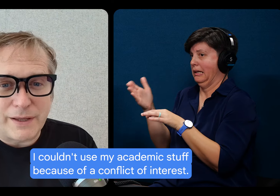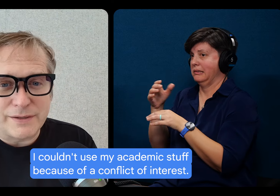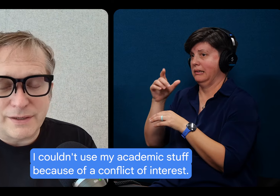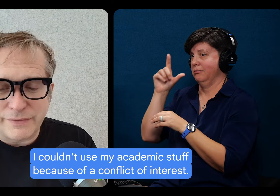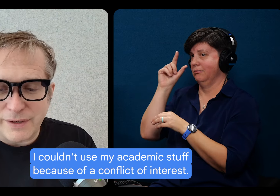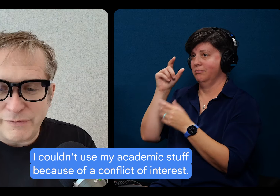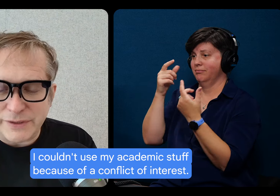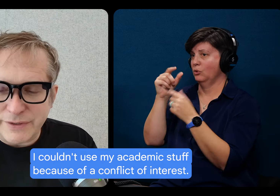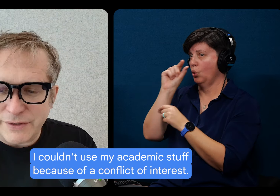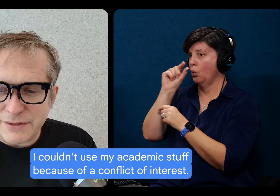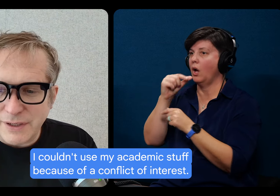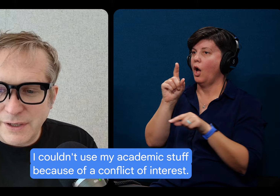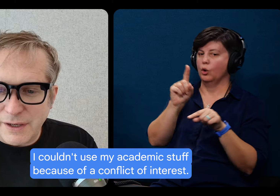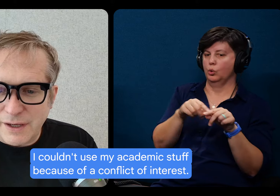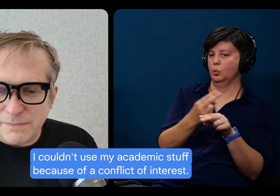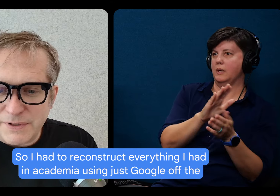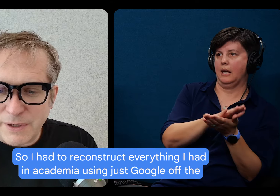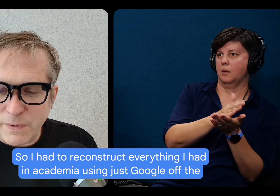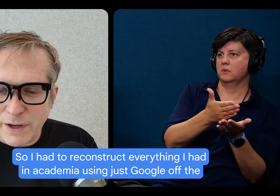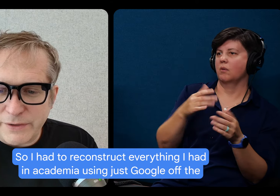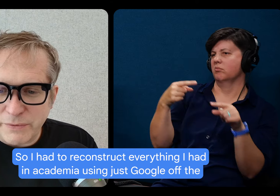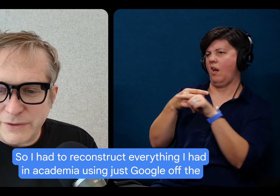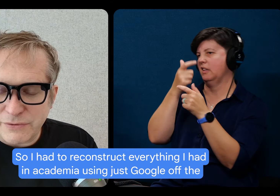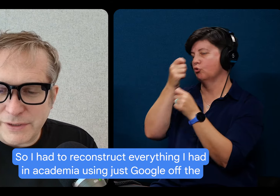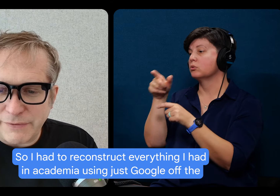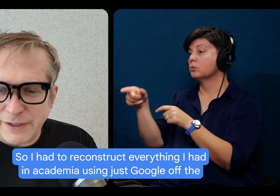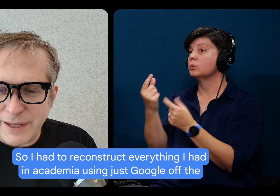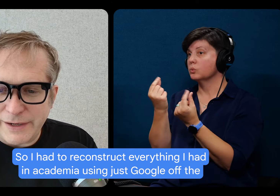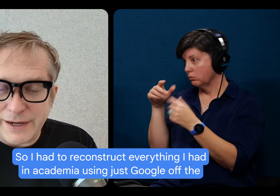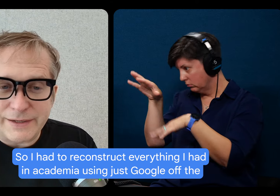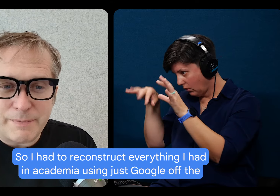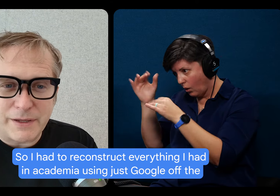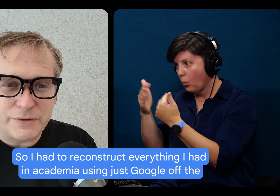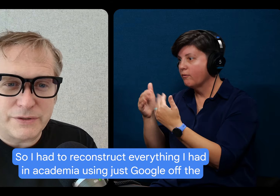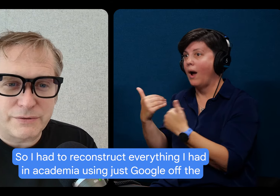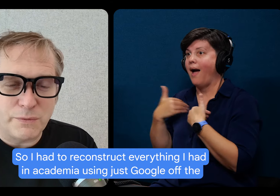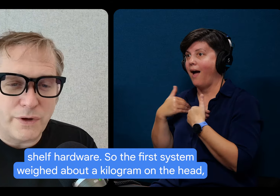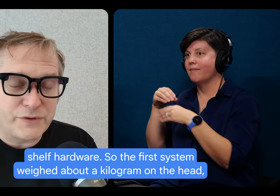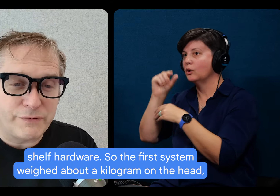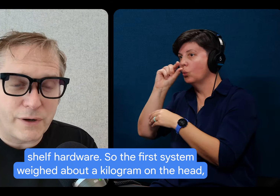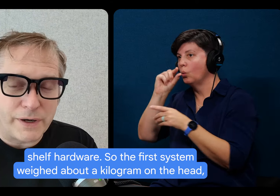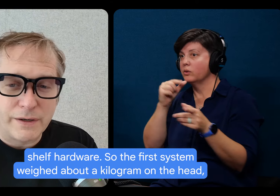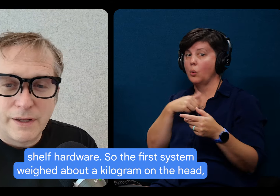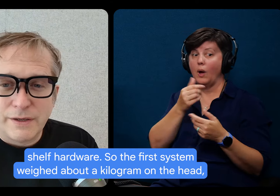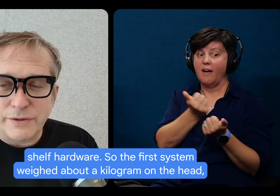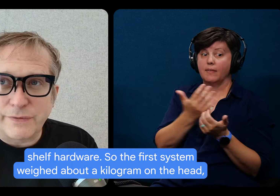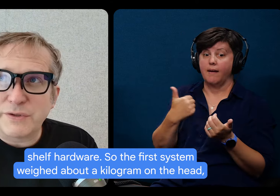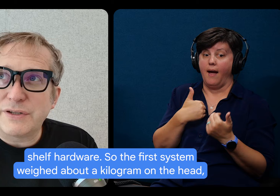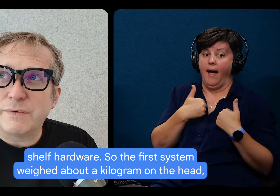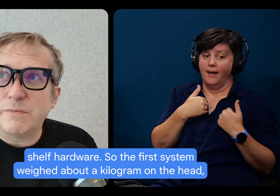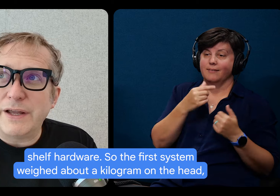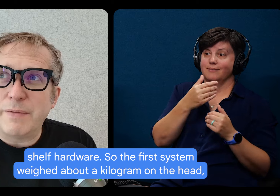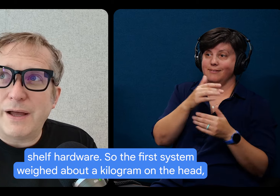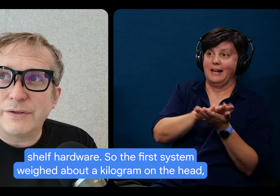stuff because of conflict of interest. So I had to reconstruct everything I had in academia using just Google off-shelf hardware. So the